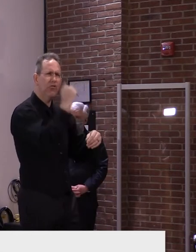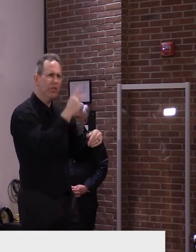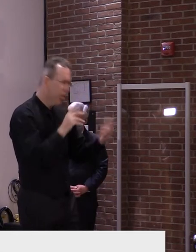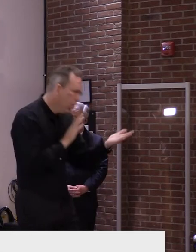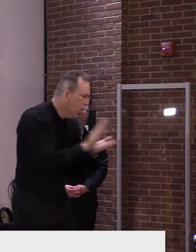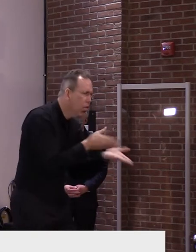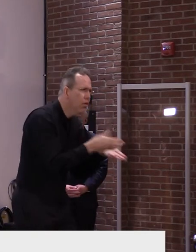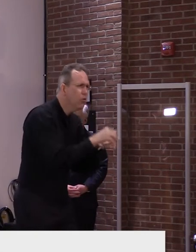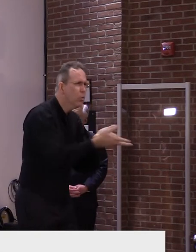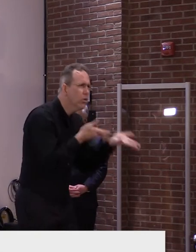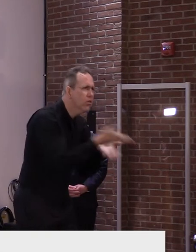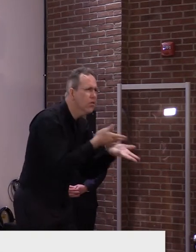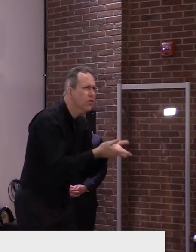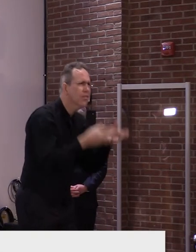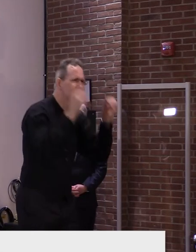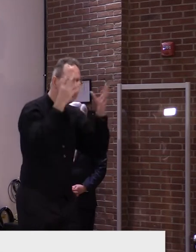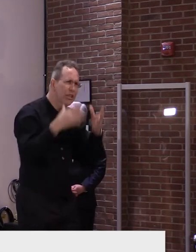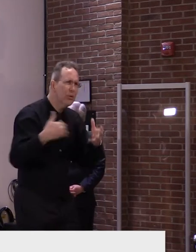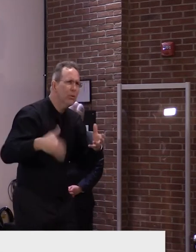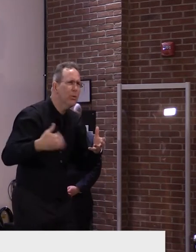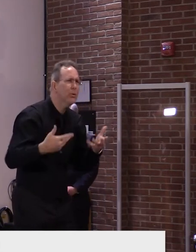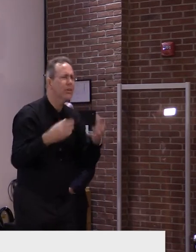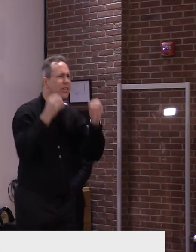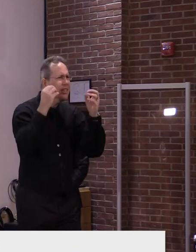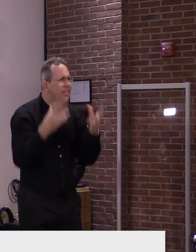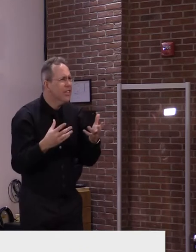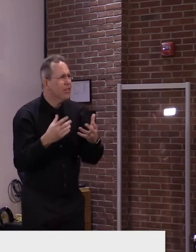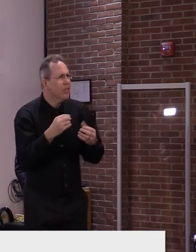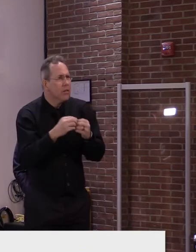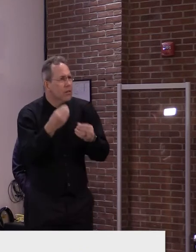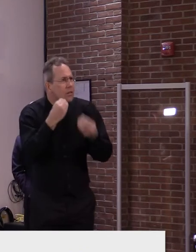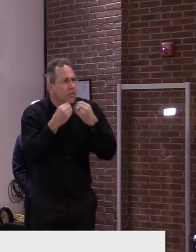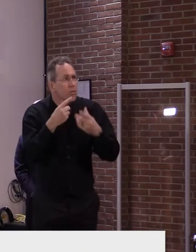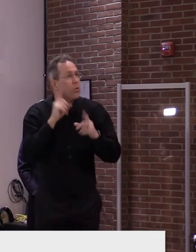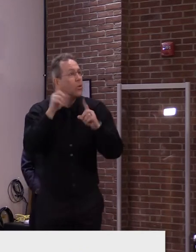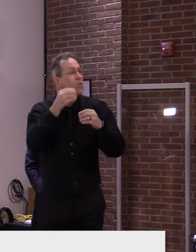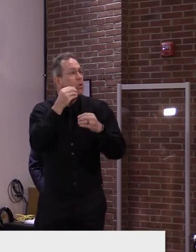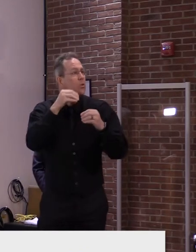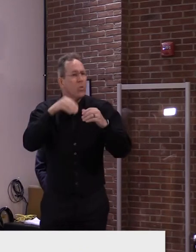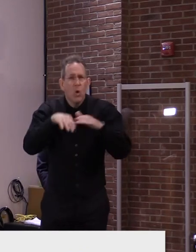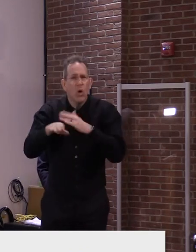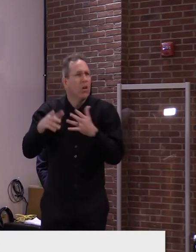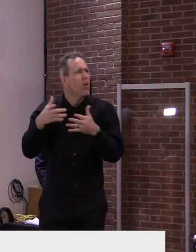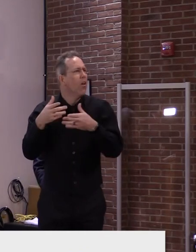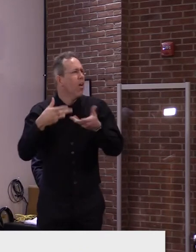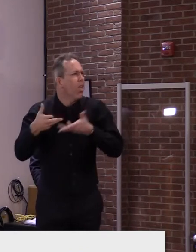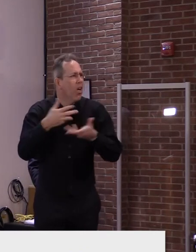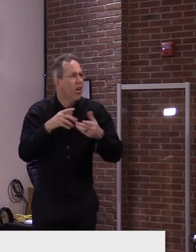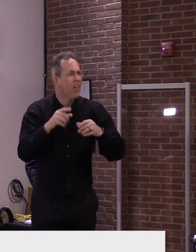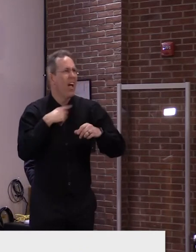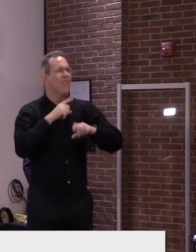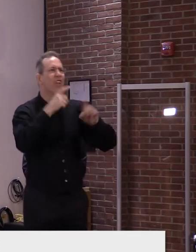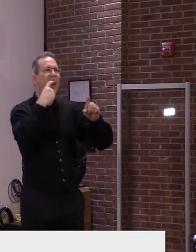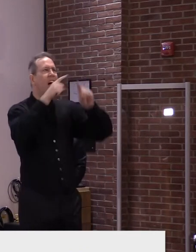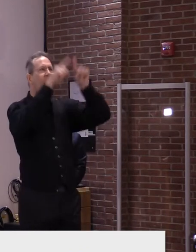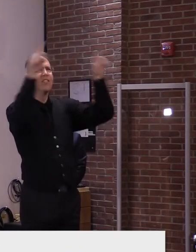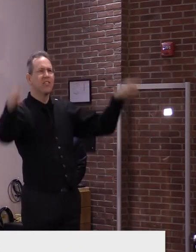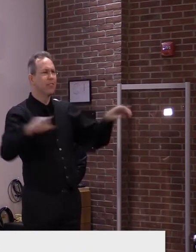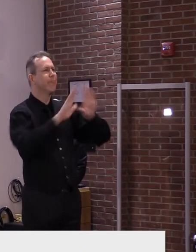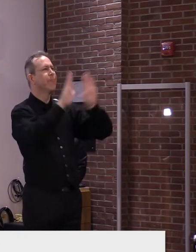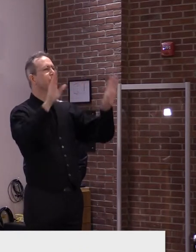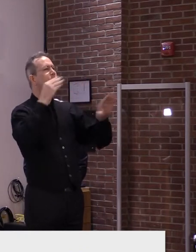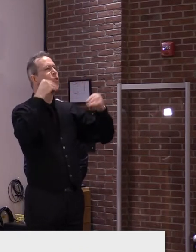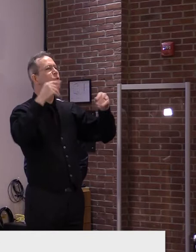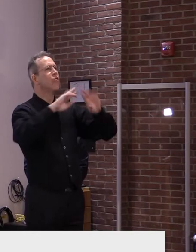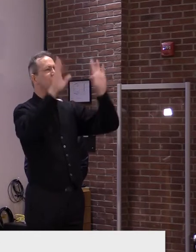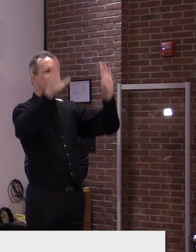the same for grocery stores. They can't get shots, but those are working in pharmacies can. Um, so what have you heard about South Bureau and when, when